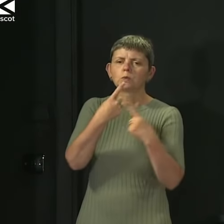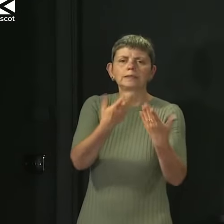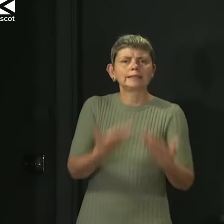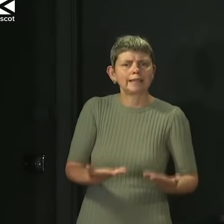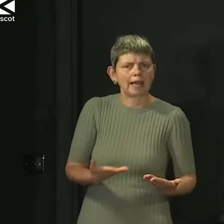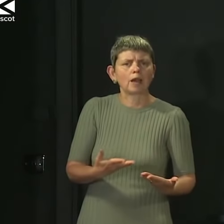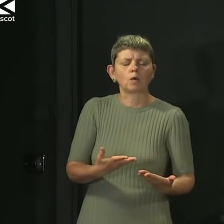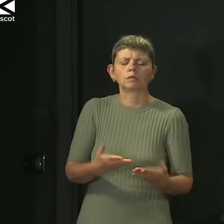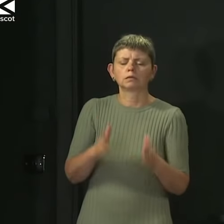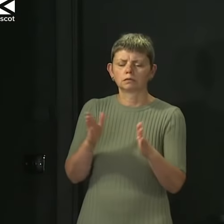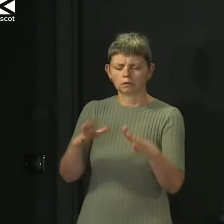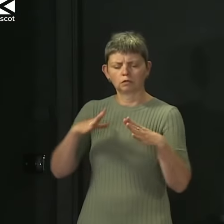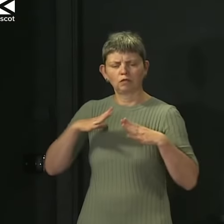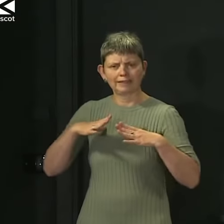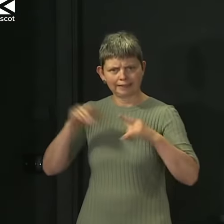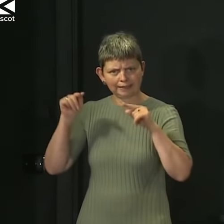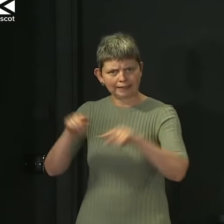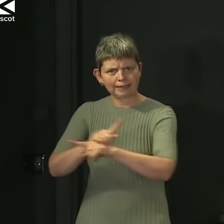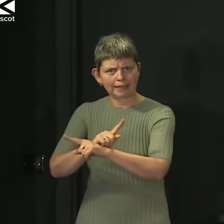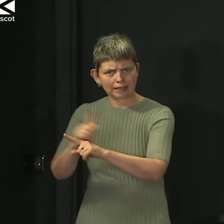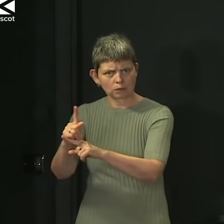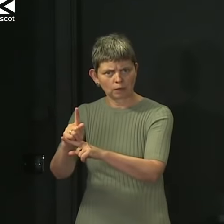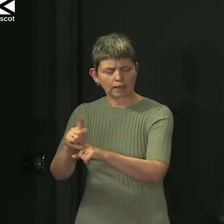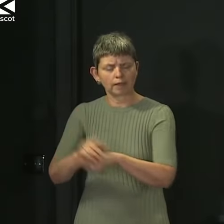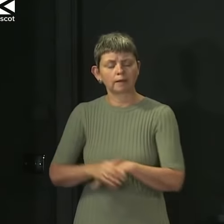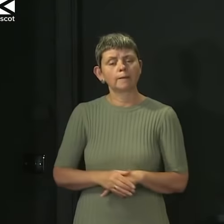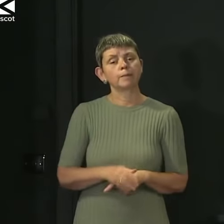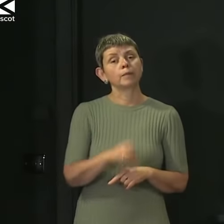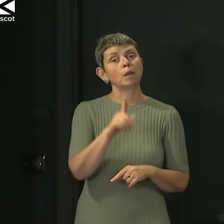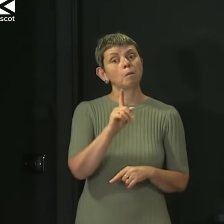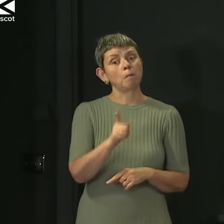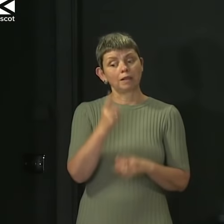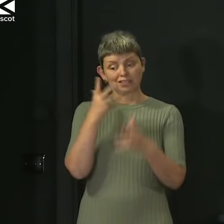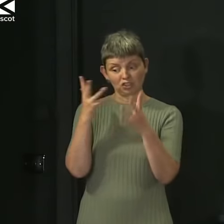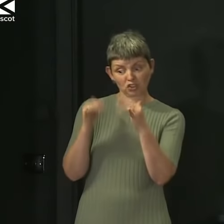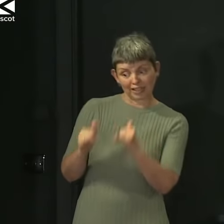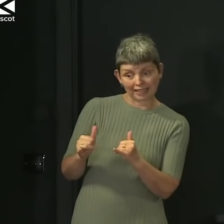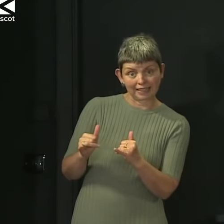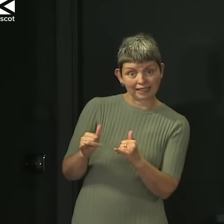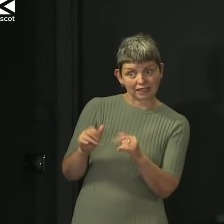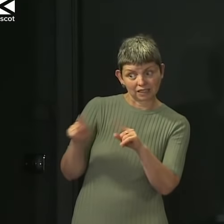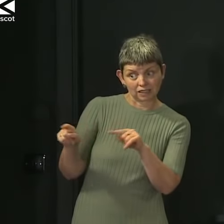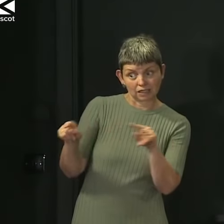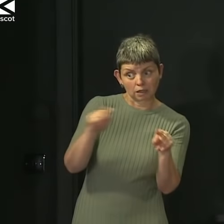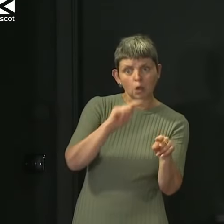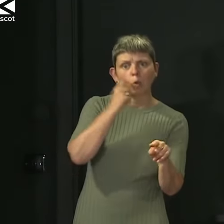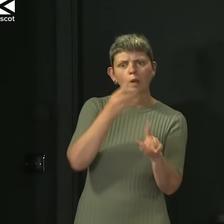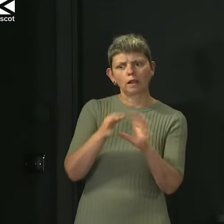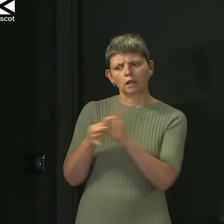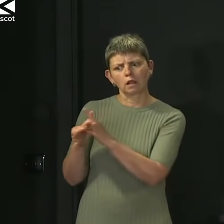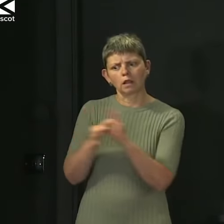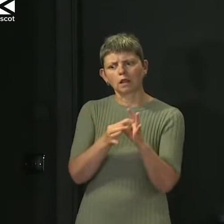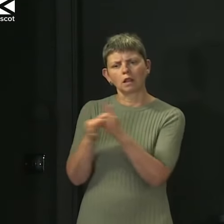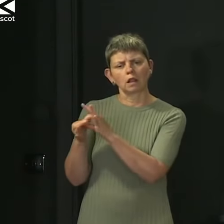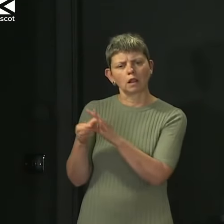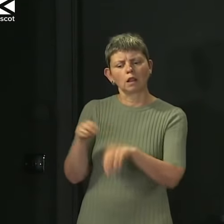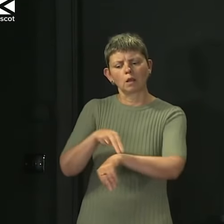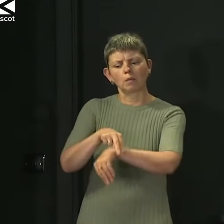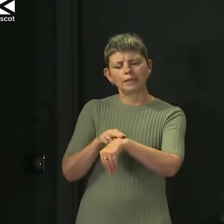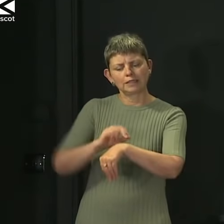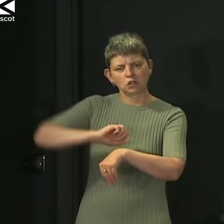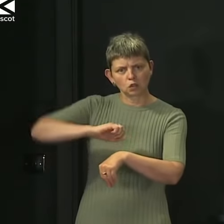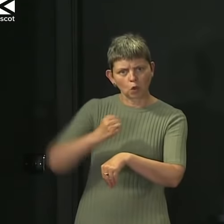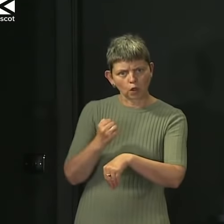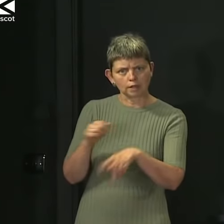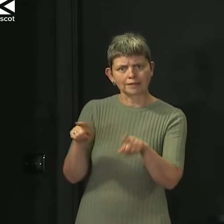point about checks, I've specifically said in my opening remarks that we will be liaising with Police Scotland, with environmental health officers